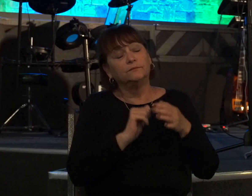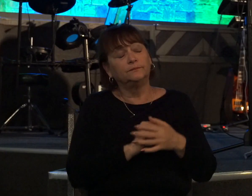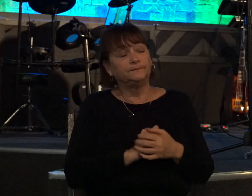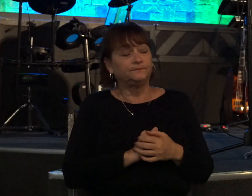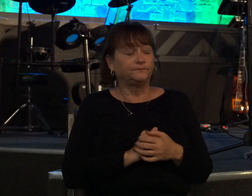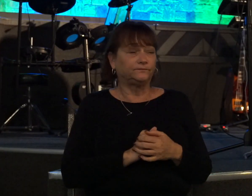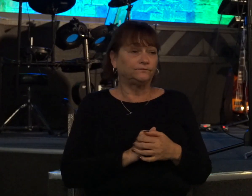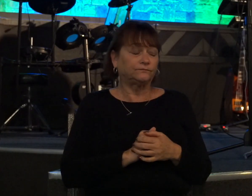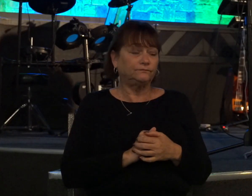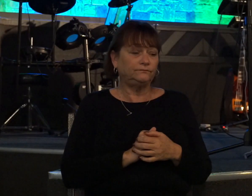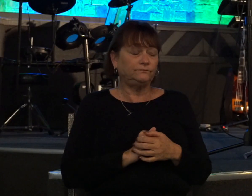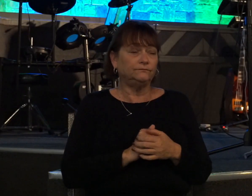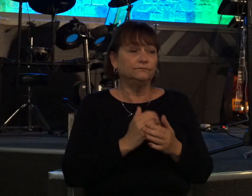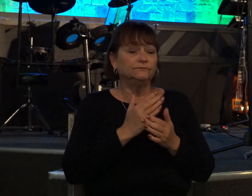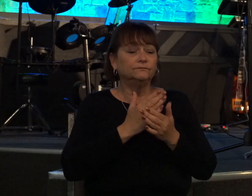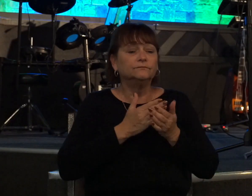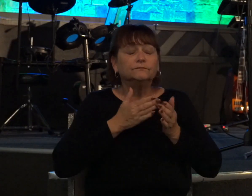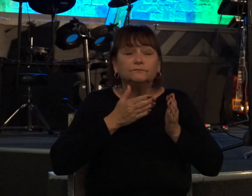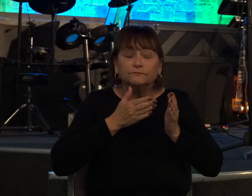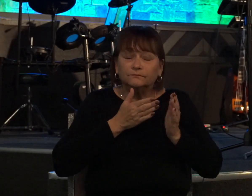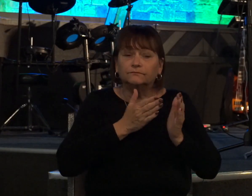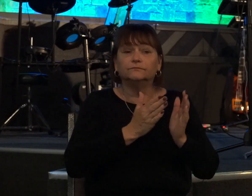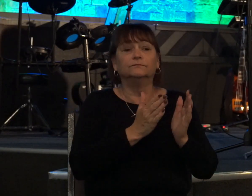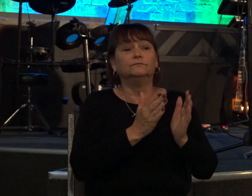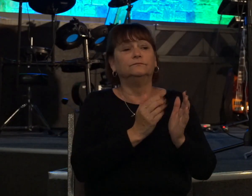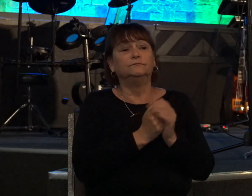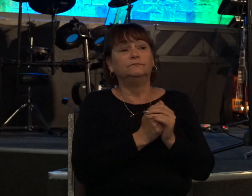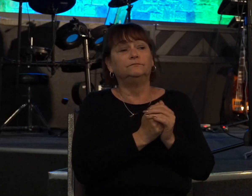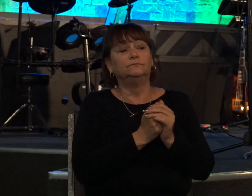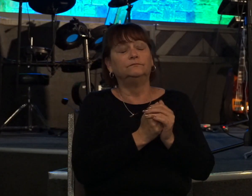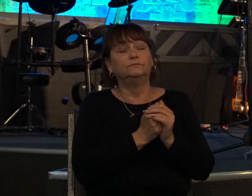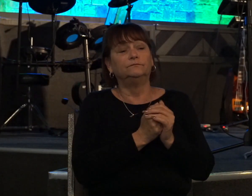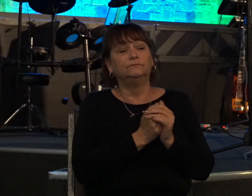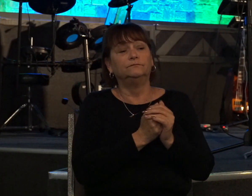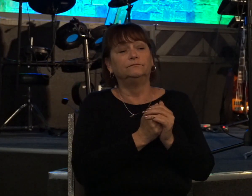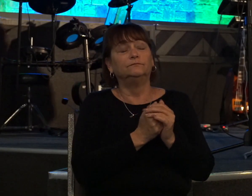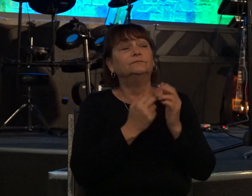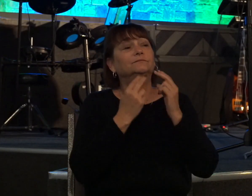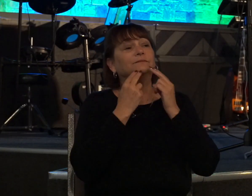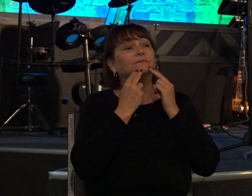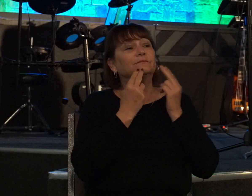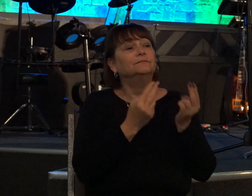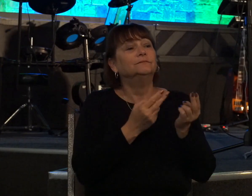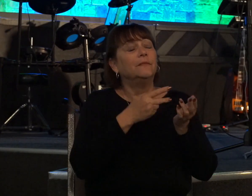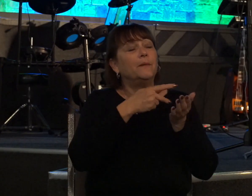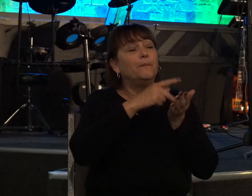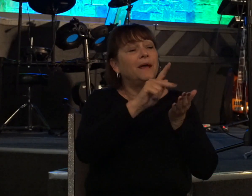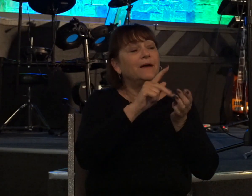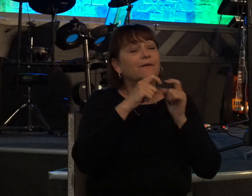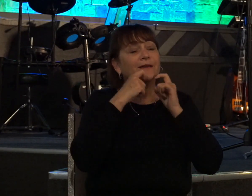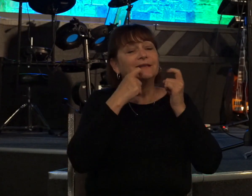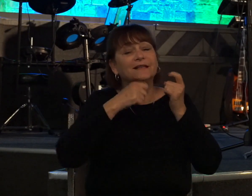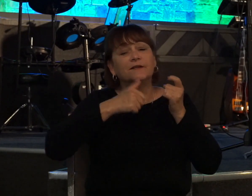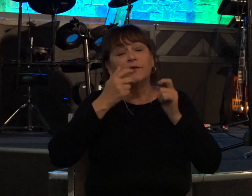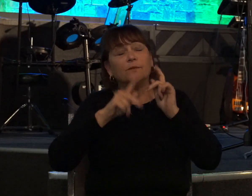and in some way shape or form the innocent will pay for the sins of others they will pay